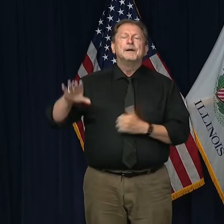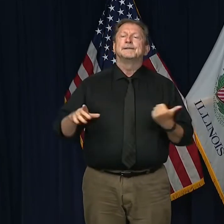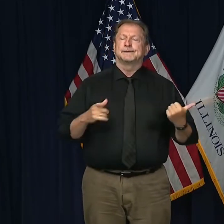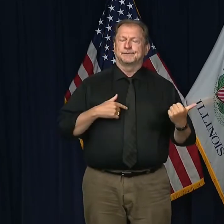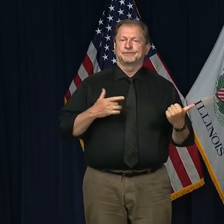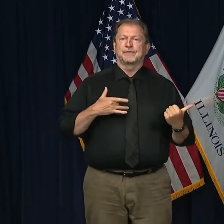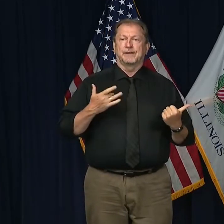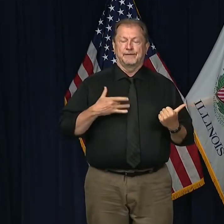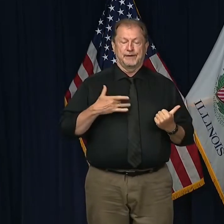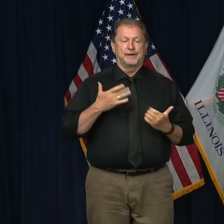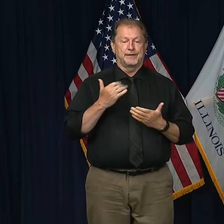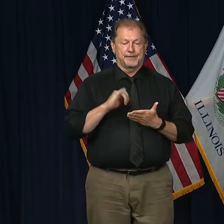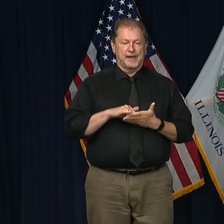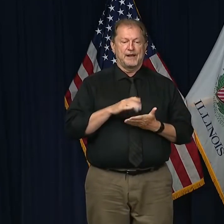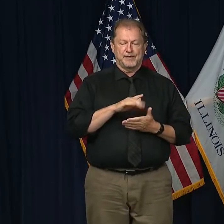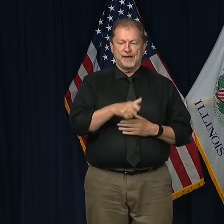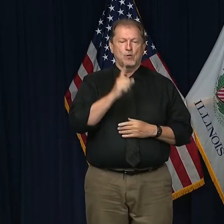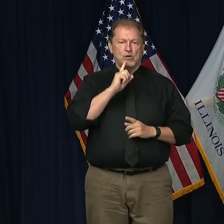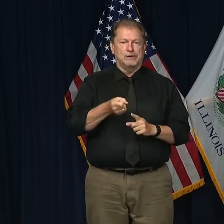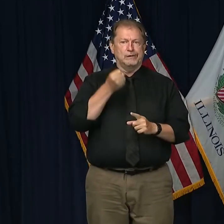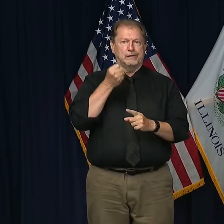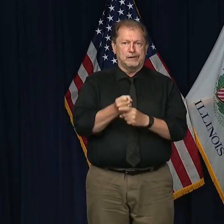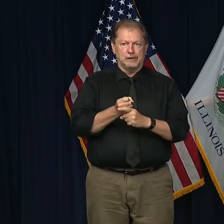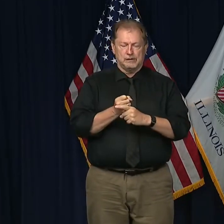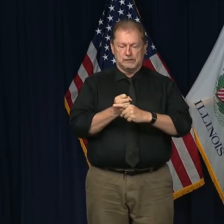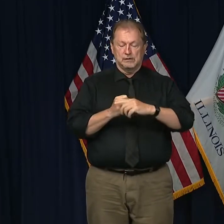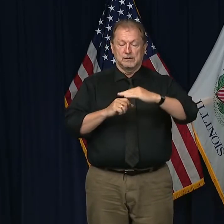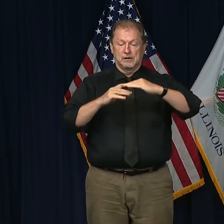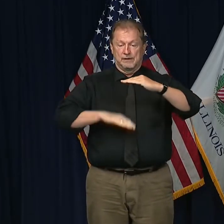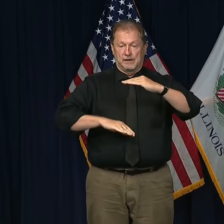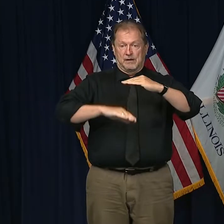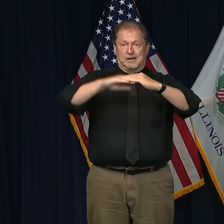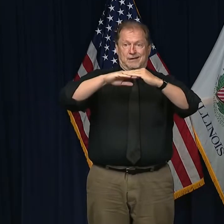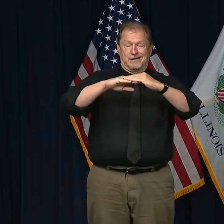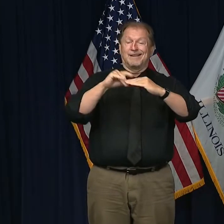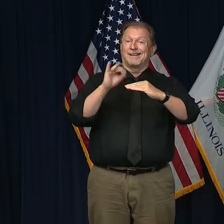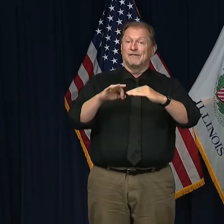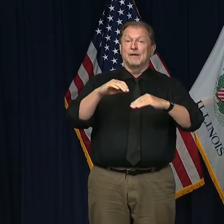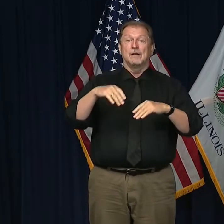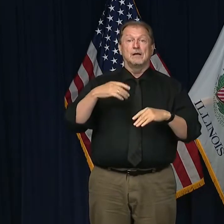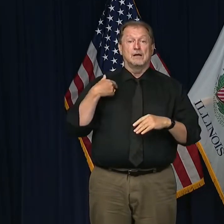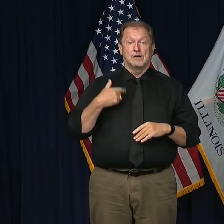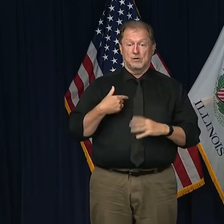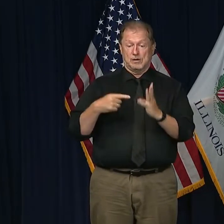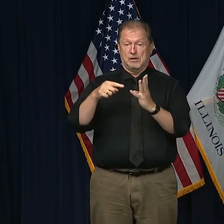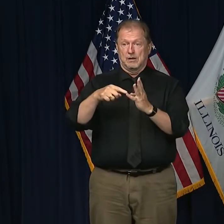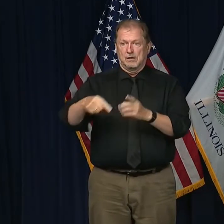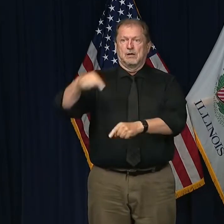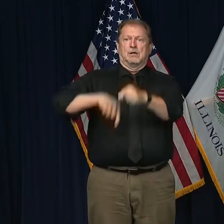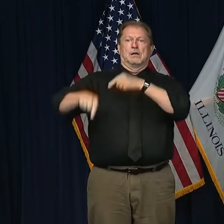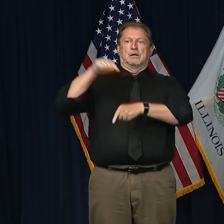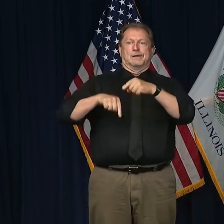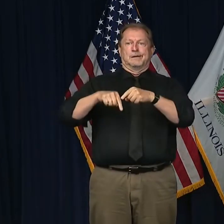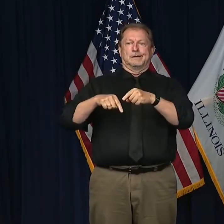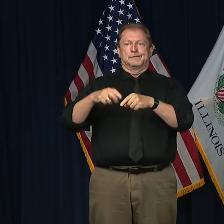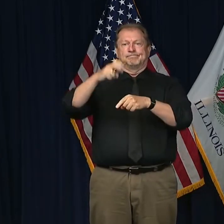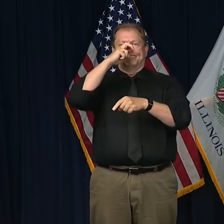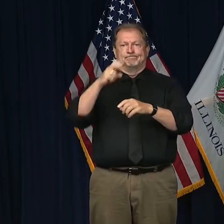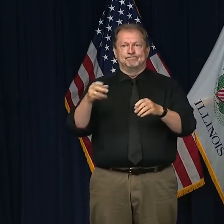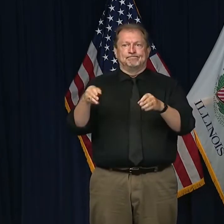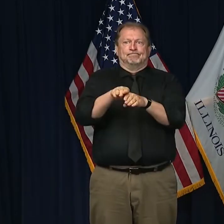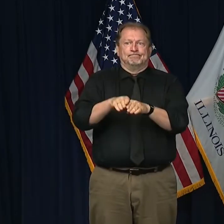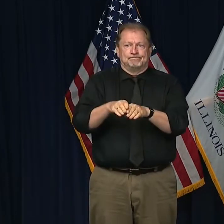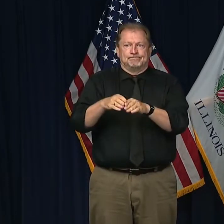trip the, you know, metrics that will move it backward without hitting 8%. Because remember, there's another set of